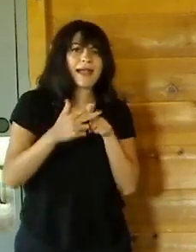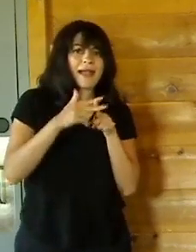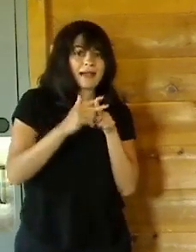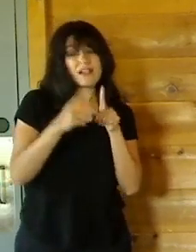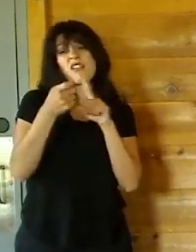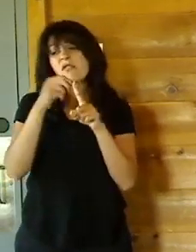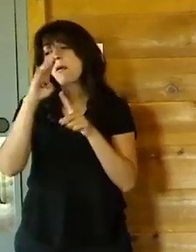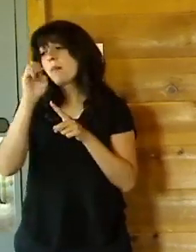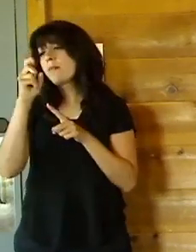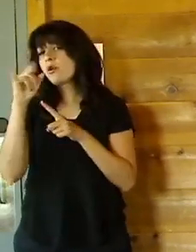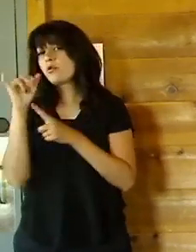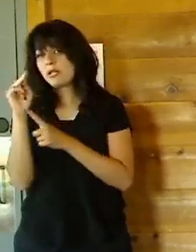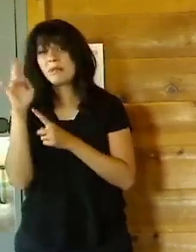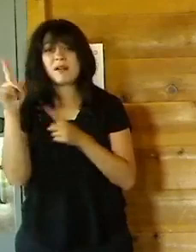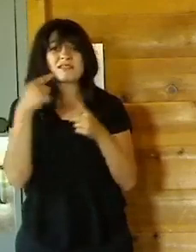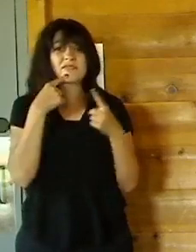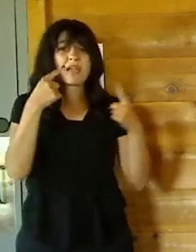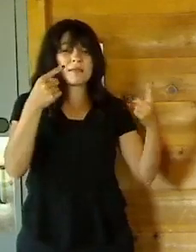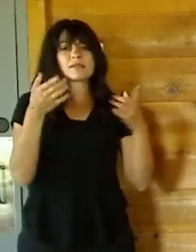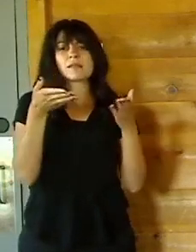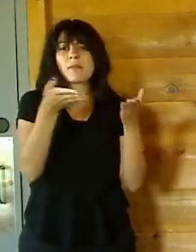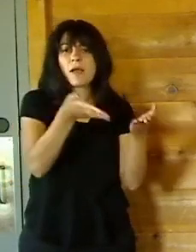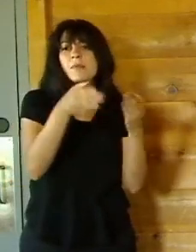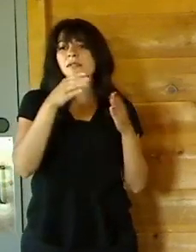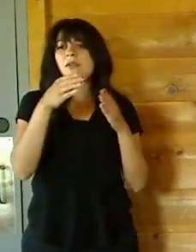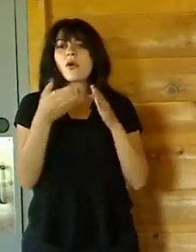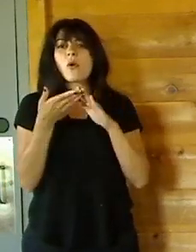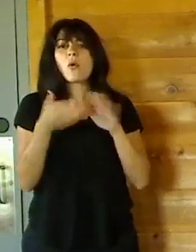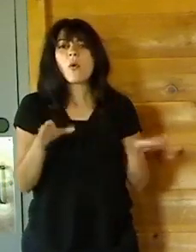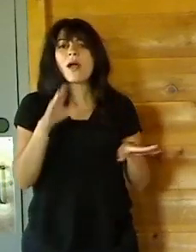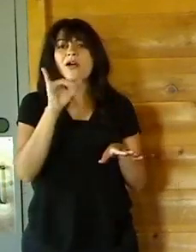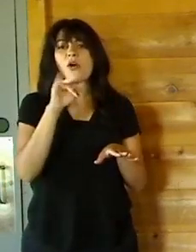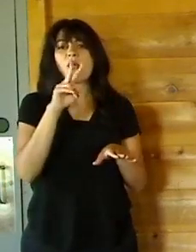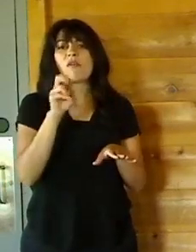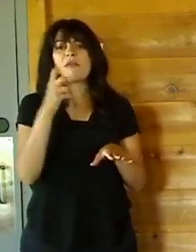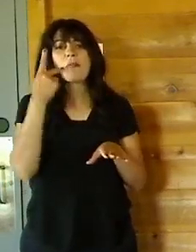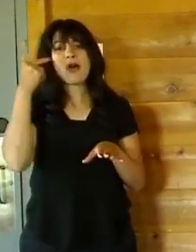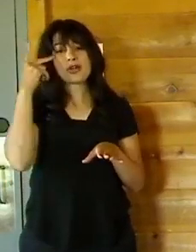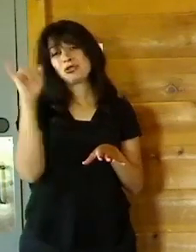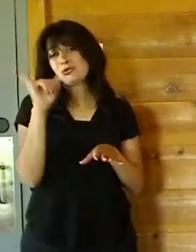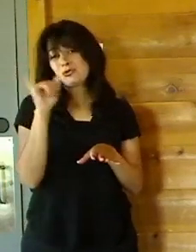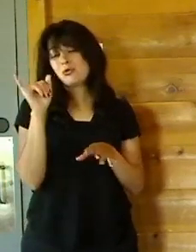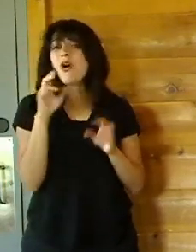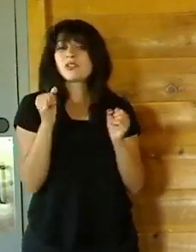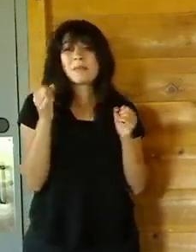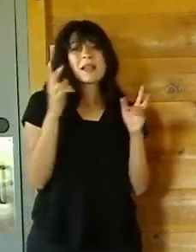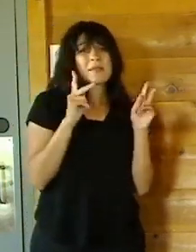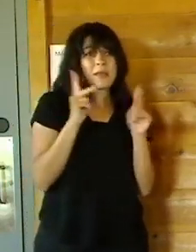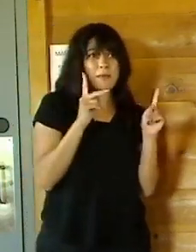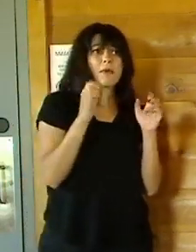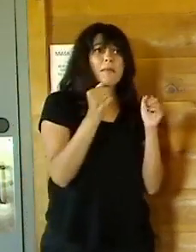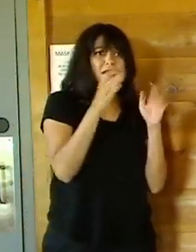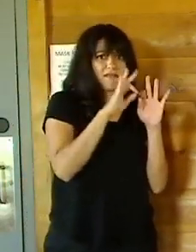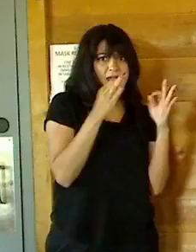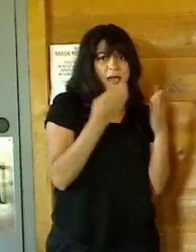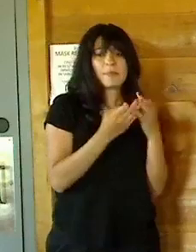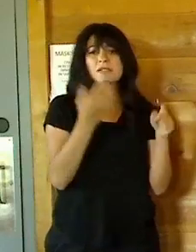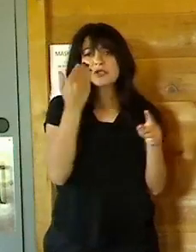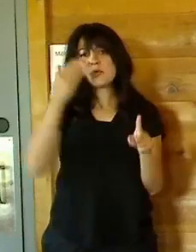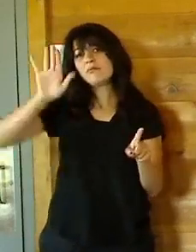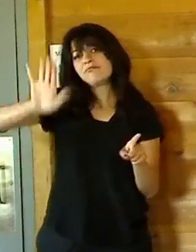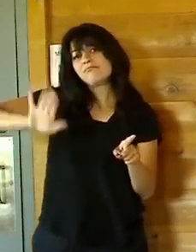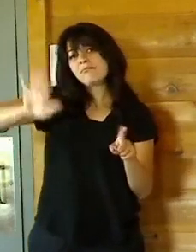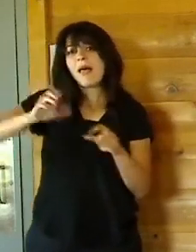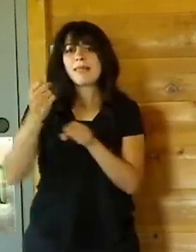known for his presence at Quiet Cove Park. Yeah. And certainly known by many families last year as